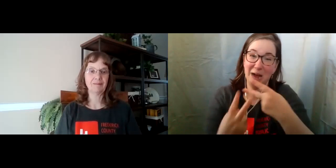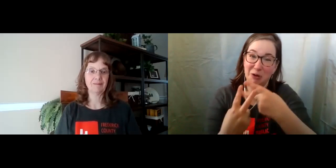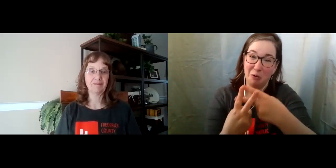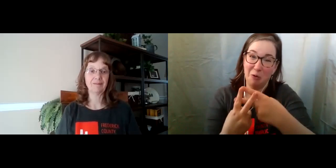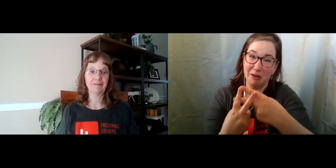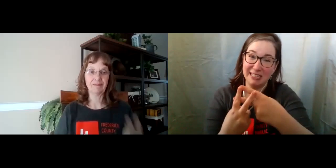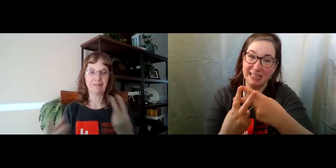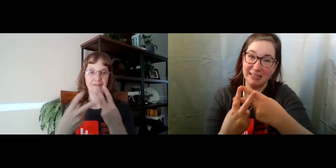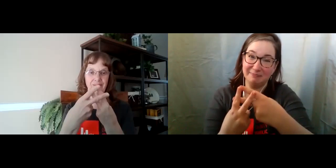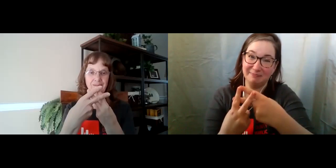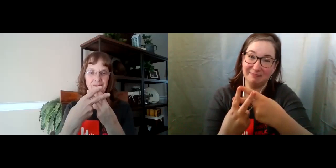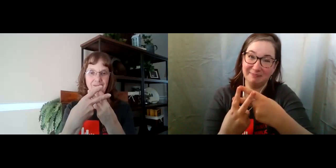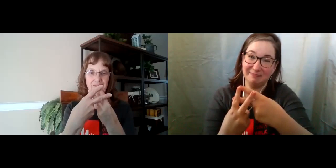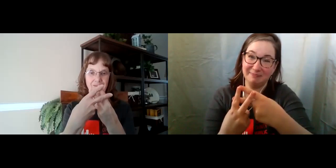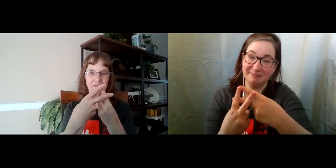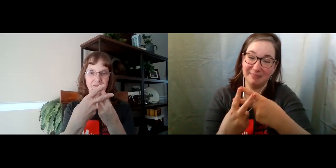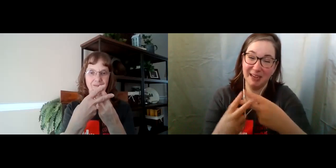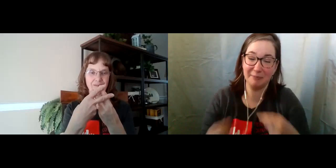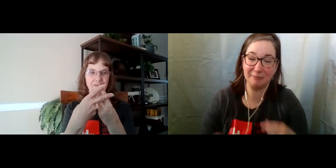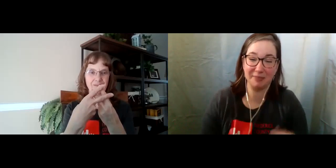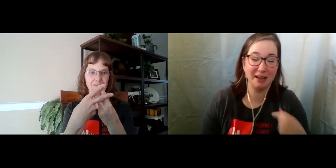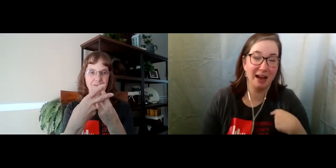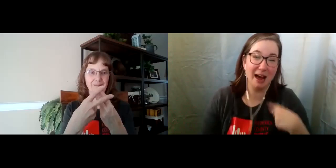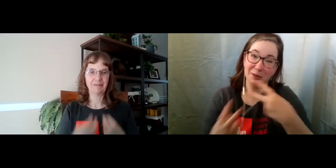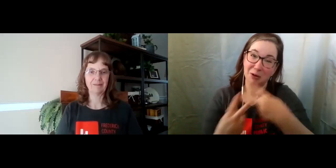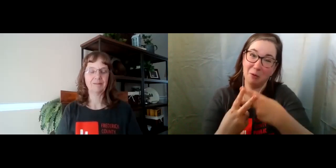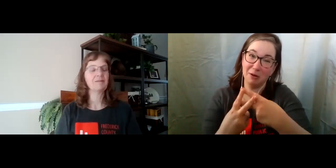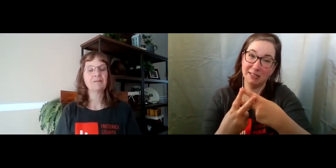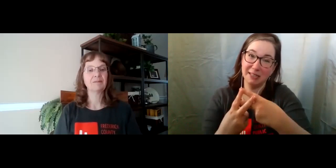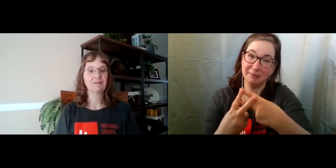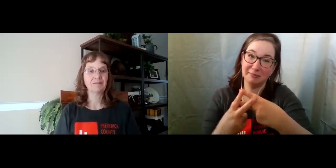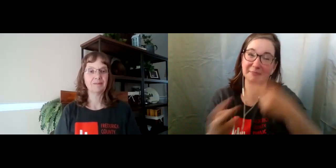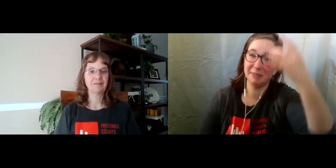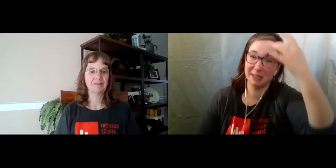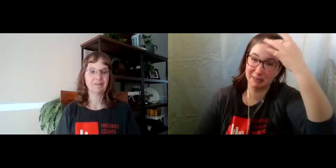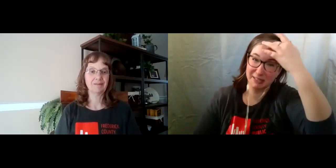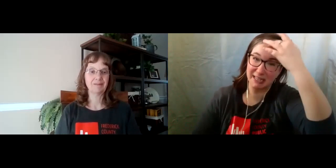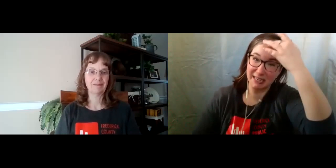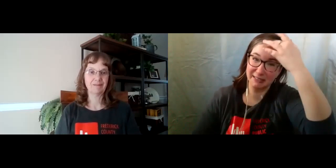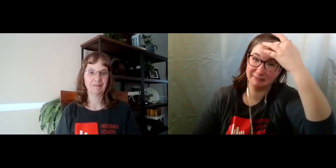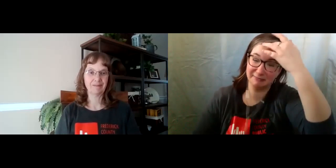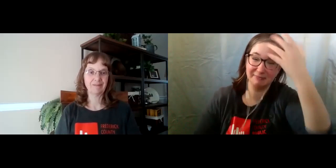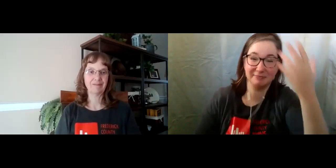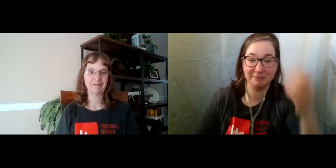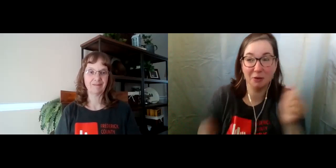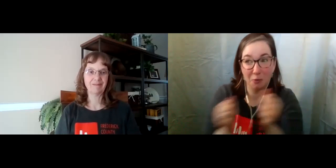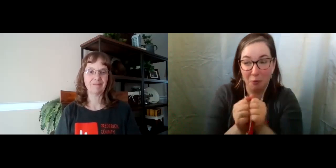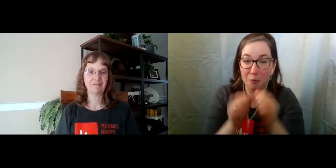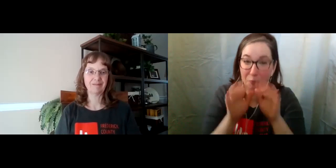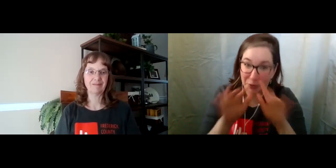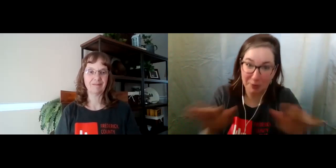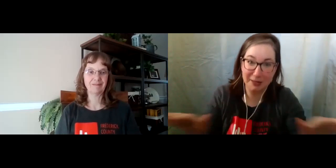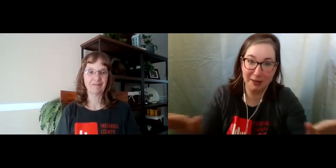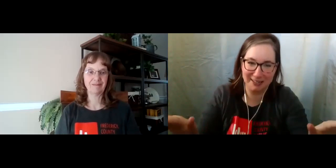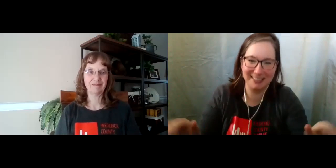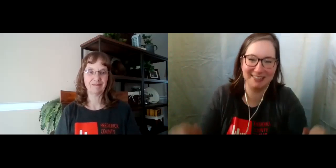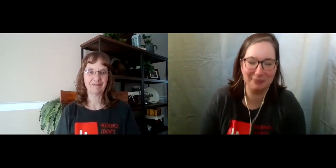in quarantine. Yeah. I'm in quarantine because I'm sick with pandemic, with